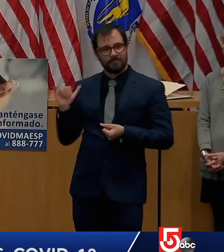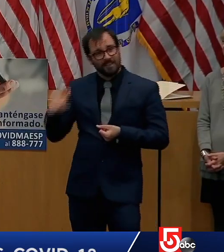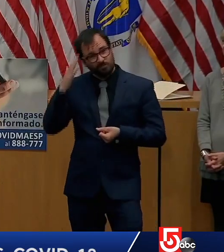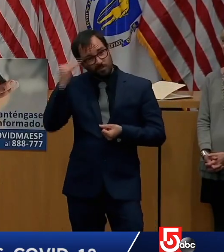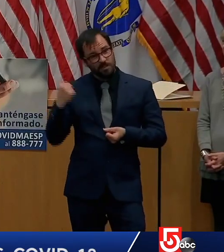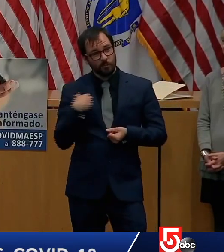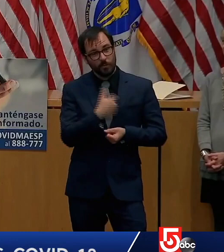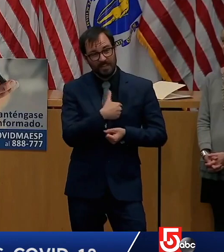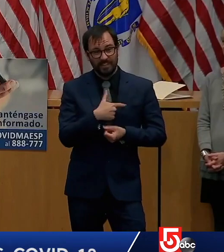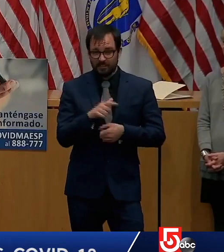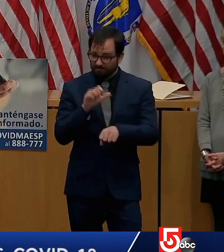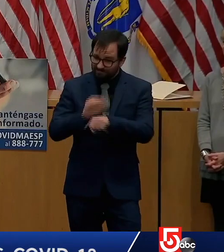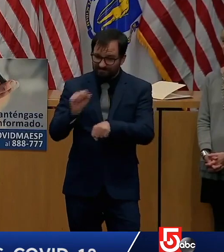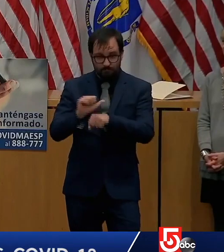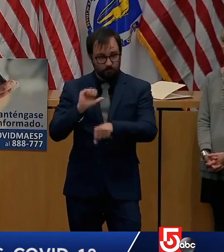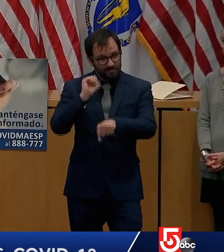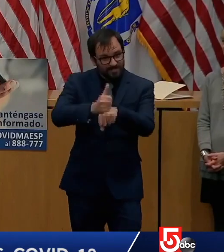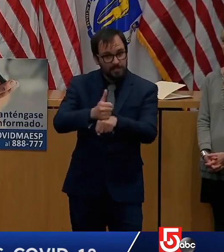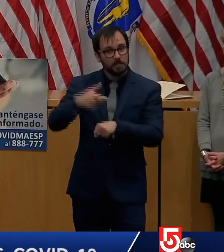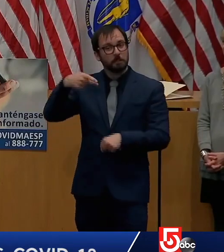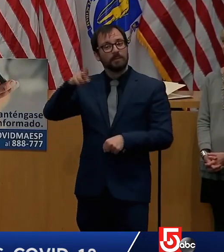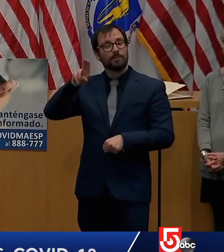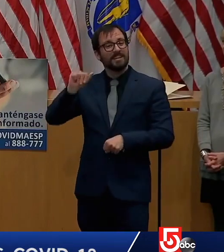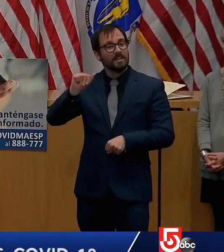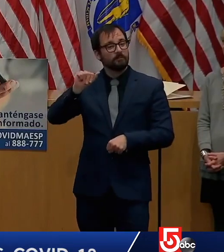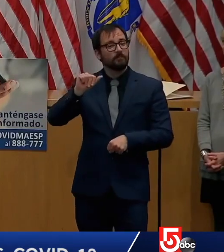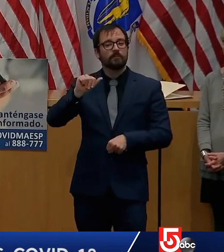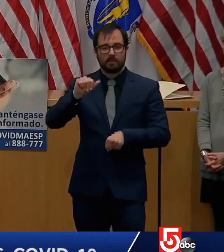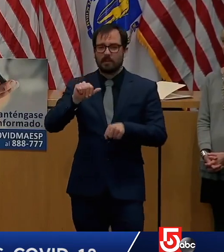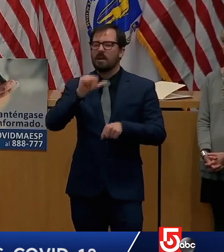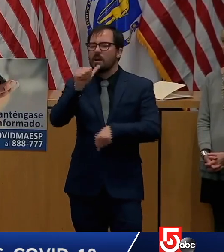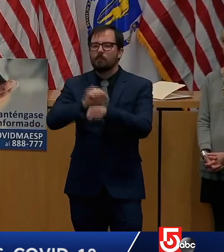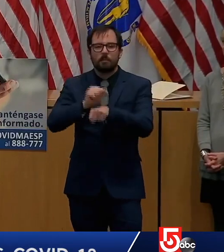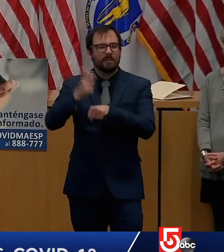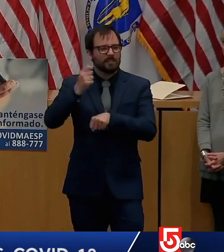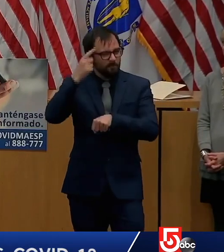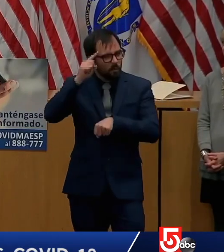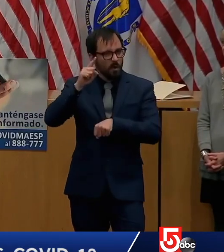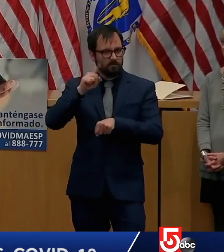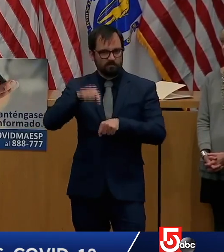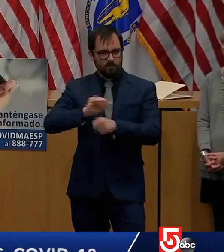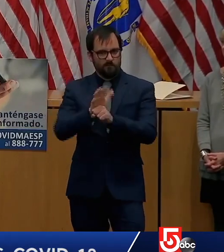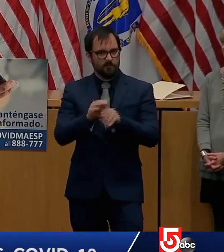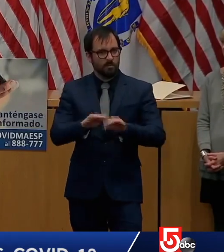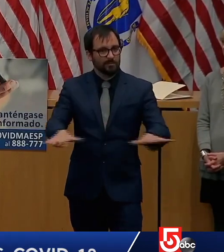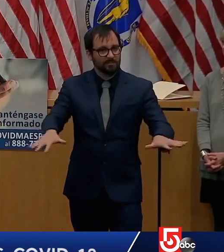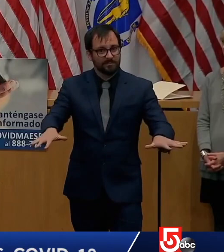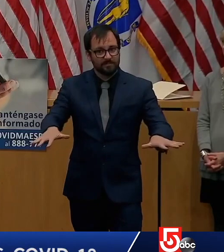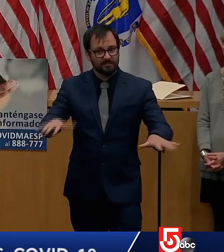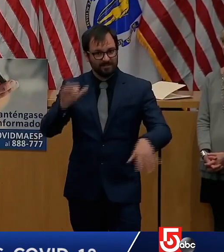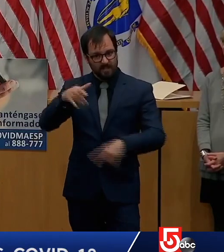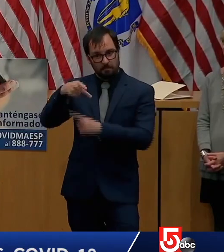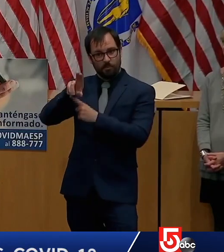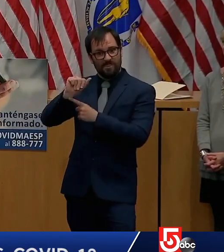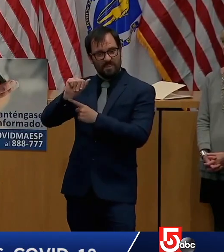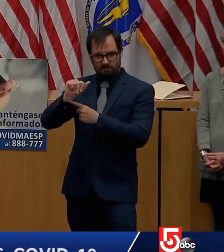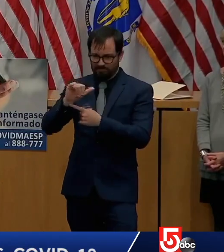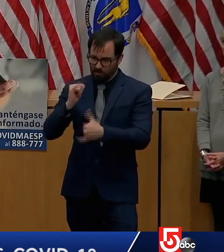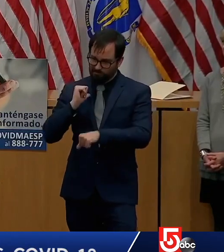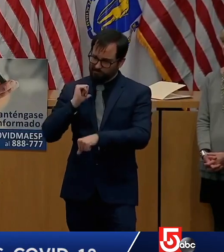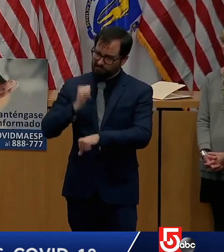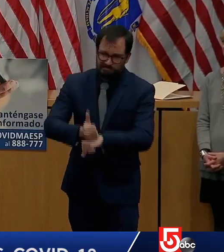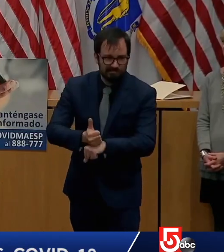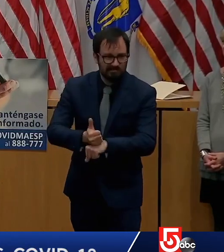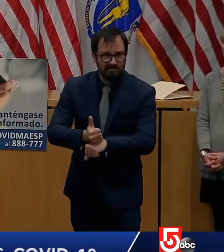create a system that basically has financial integrity and program integrity in less than two